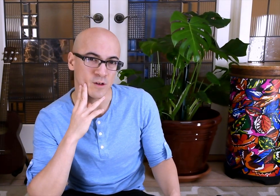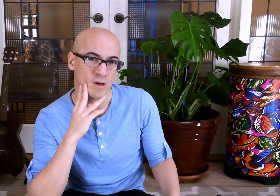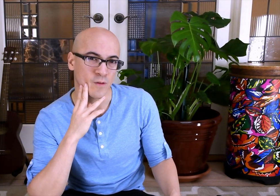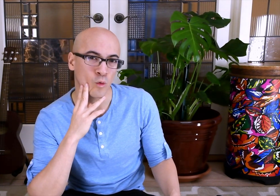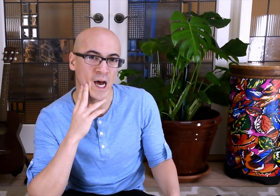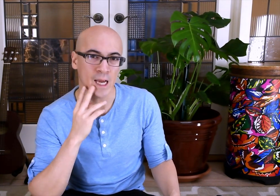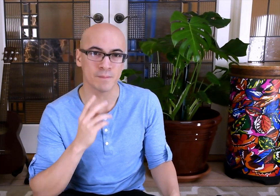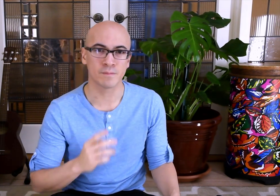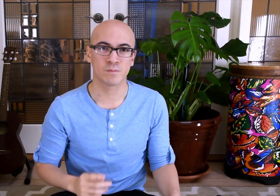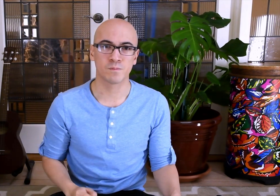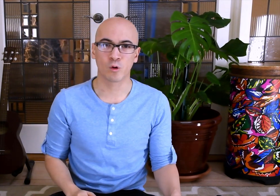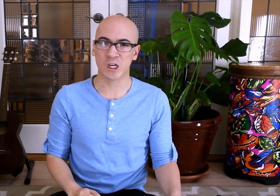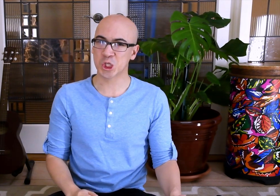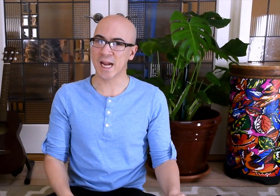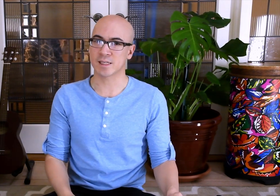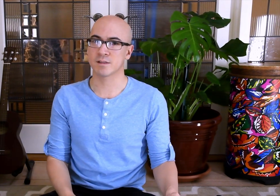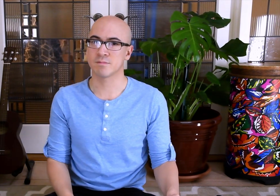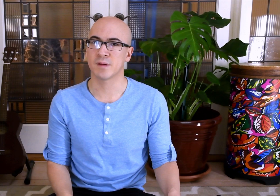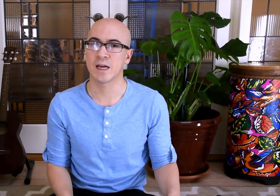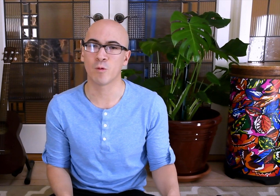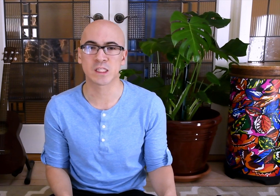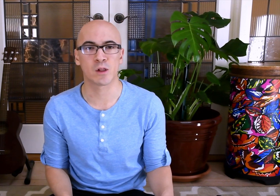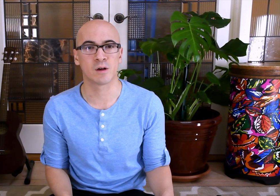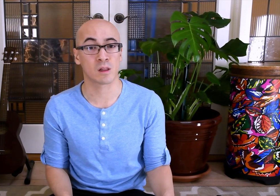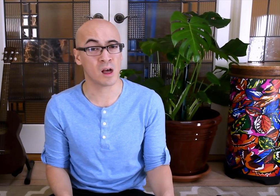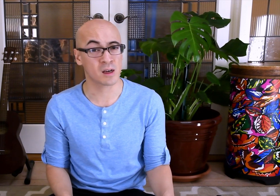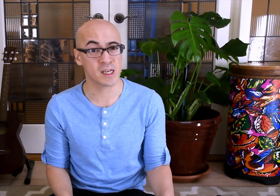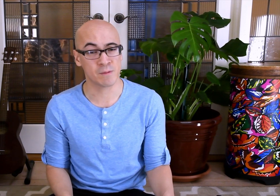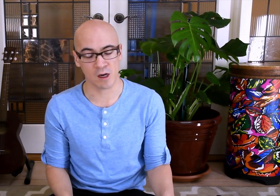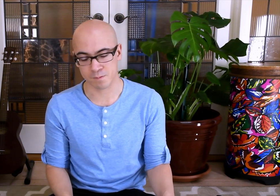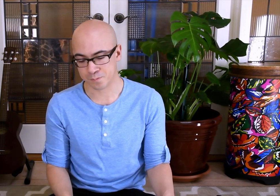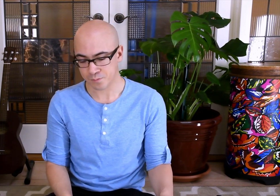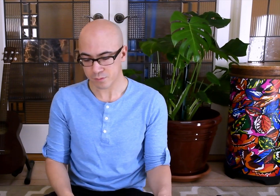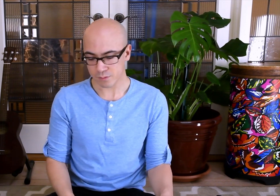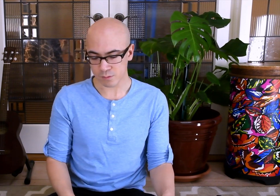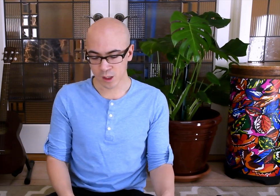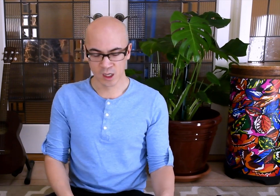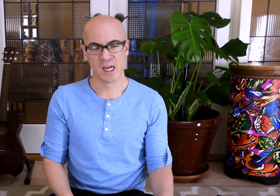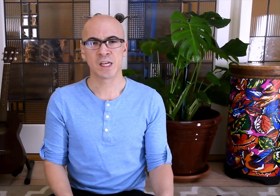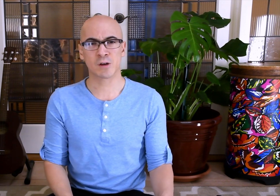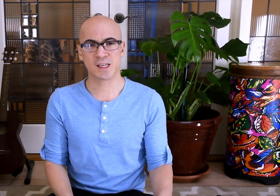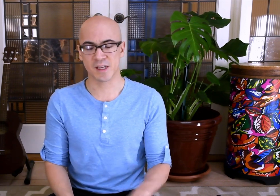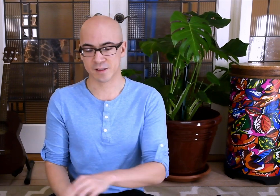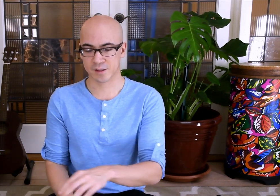a rhyme or a chant I once learned a long time ago. It goes like this.